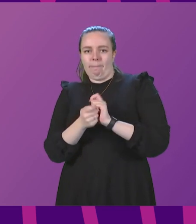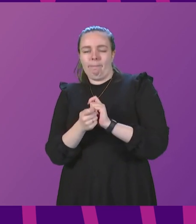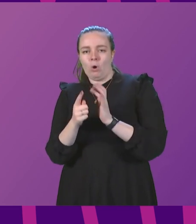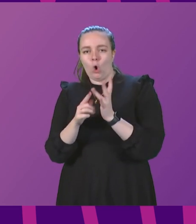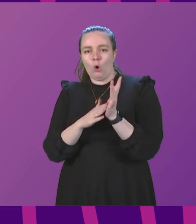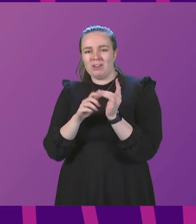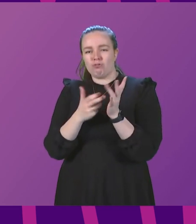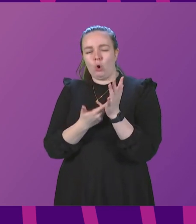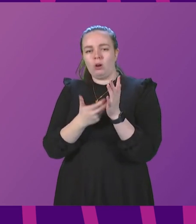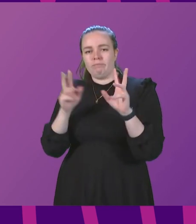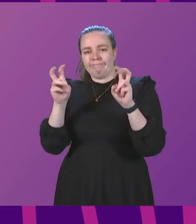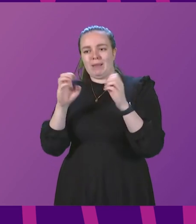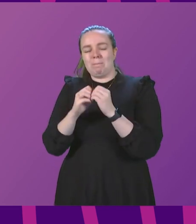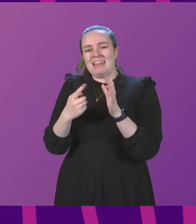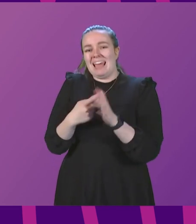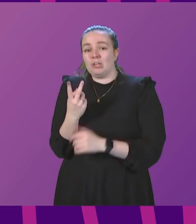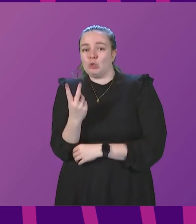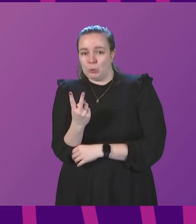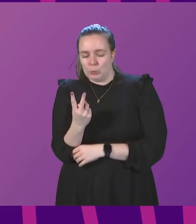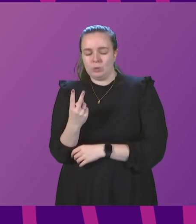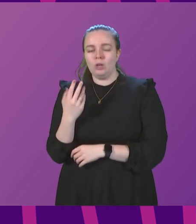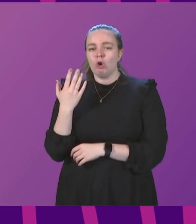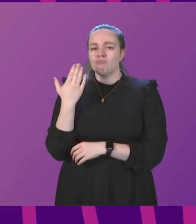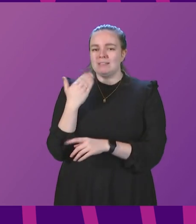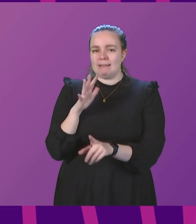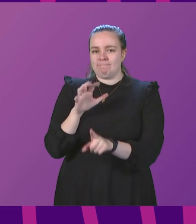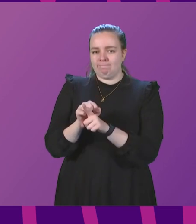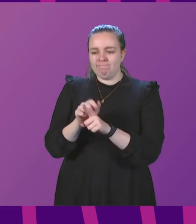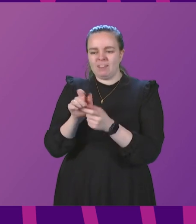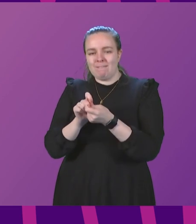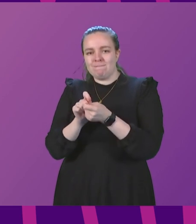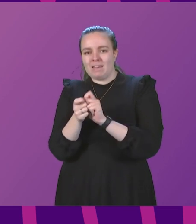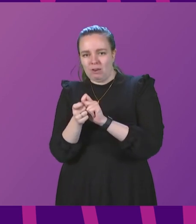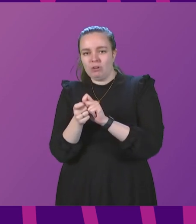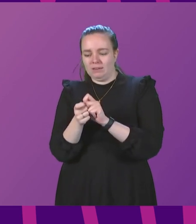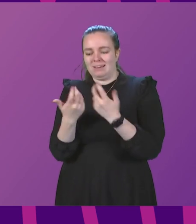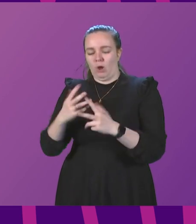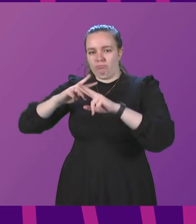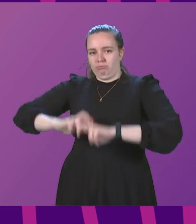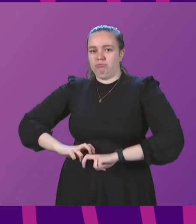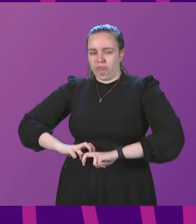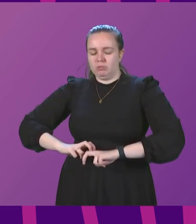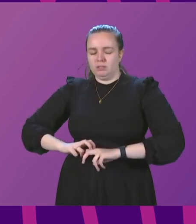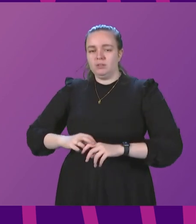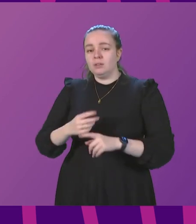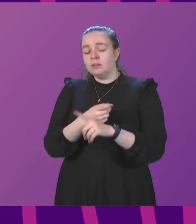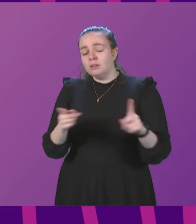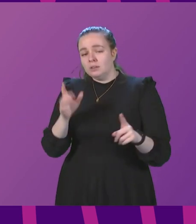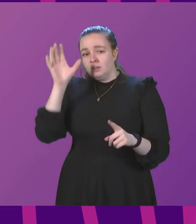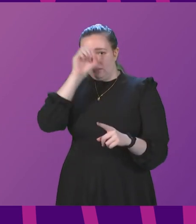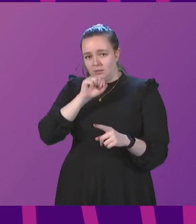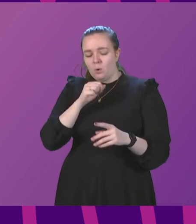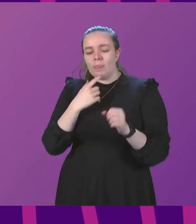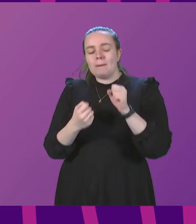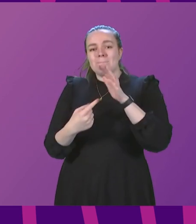as BA2, which was recently designated as a variant under investigation. As members will recall, with the